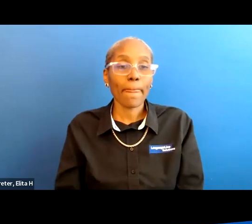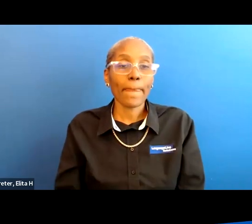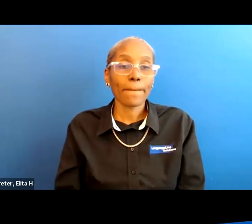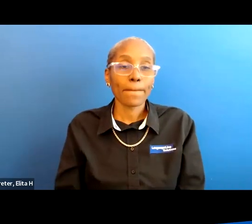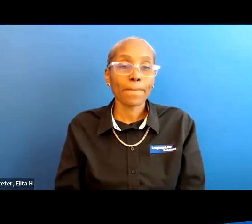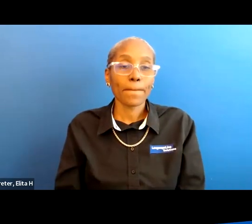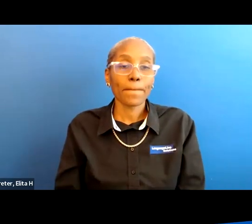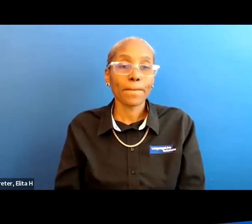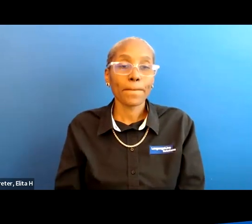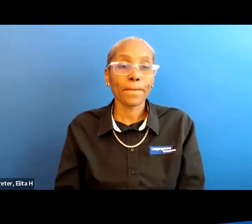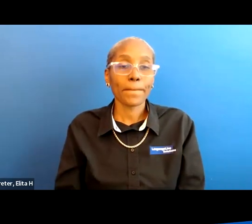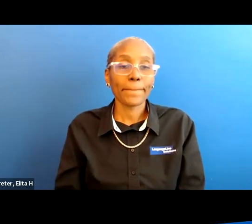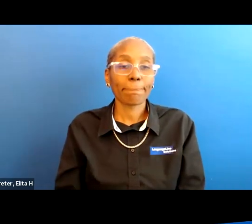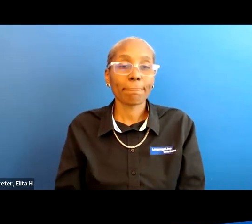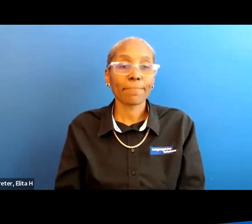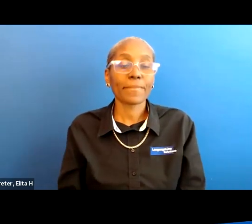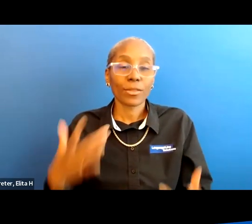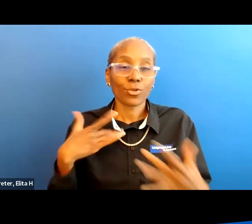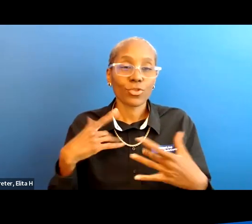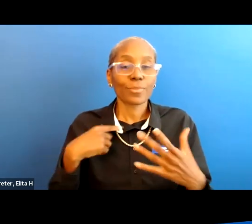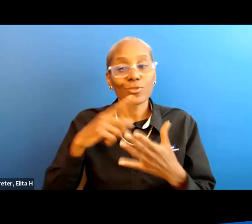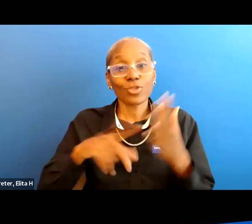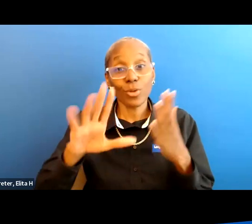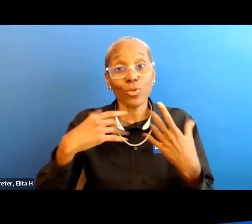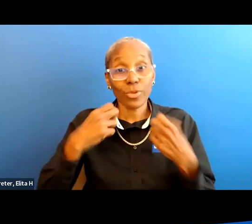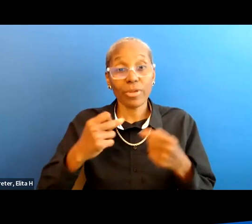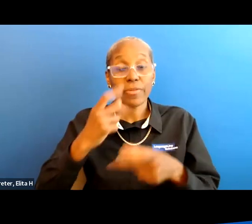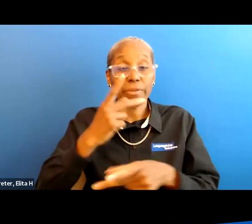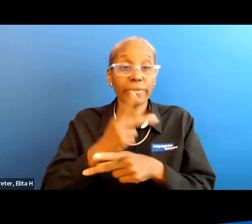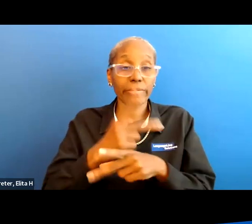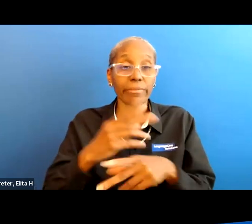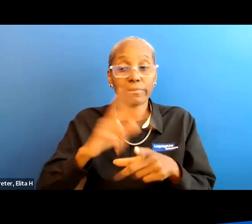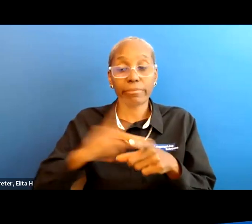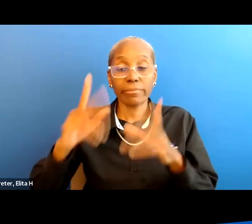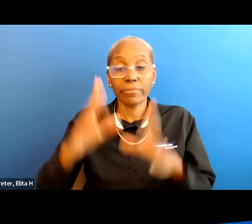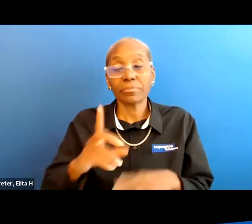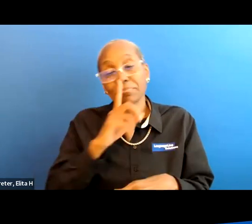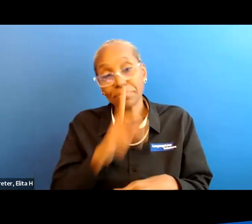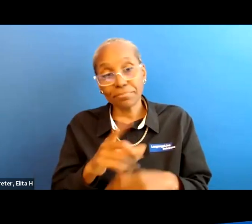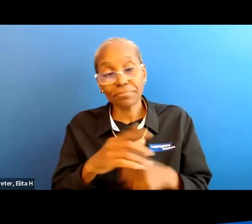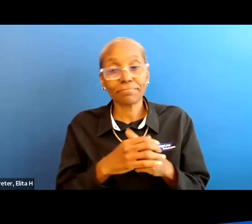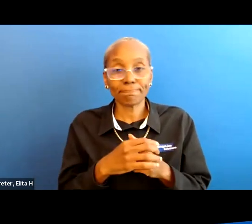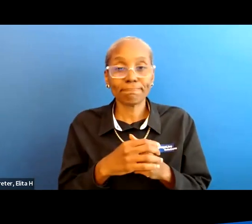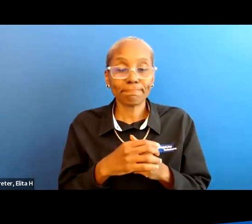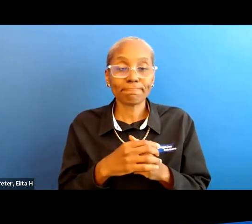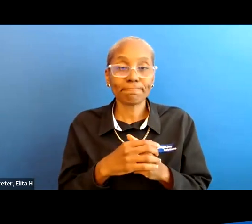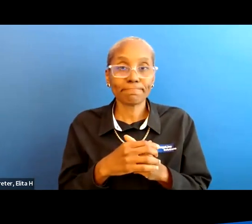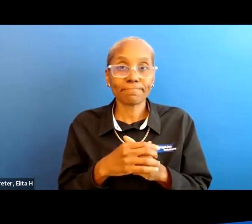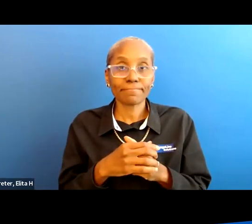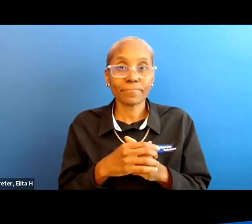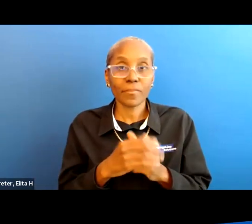that concerns me so check with your health care professional to make sure um